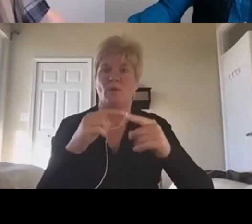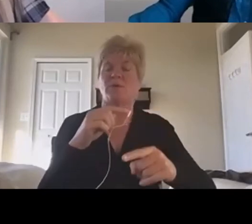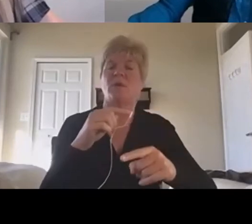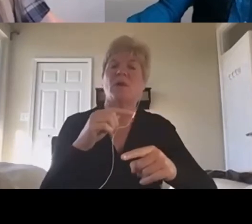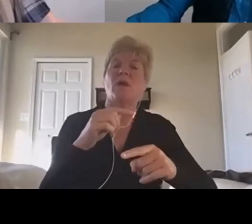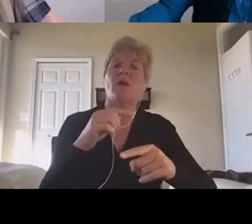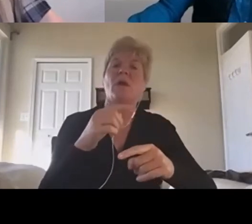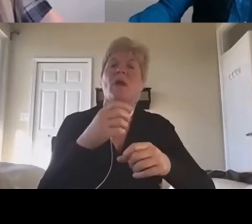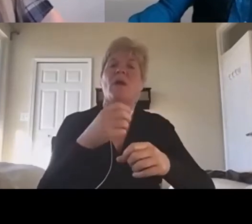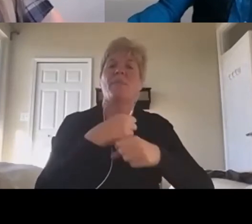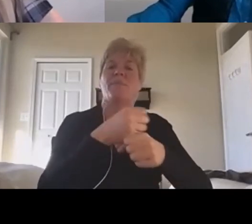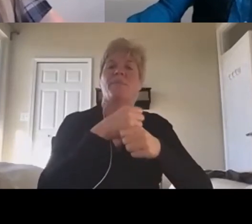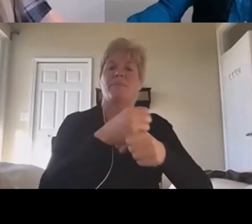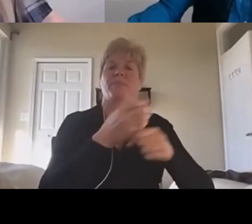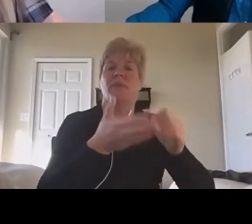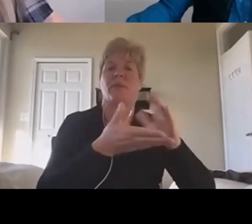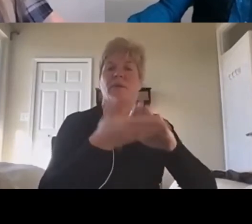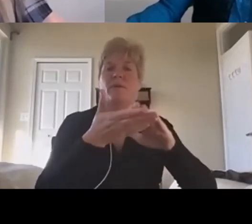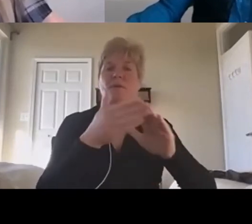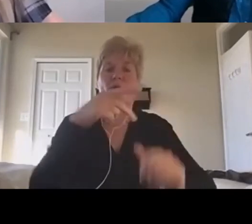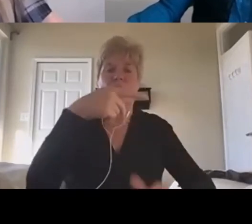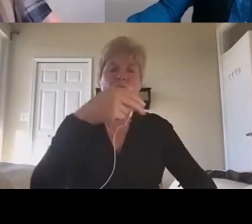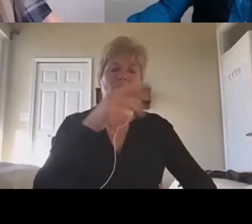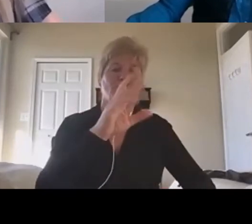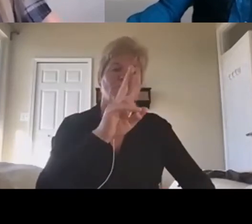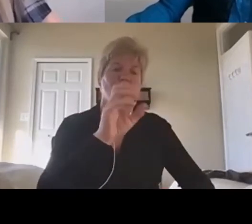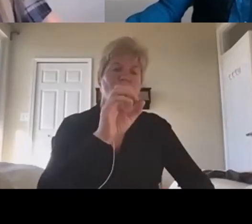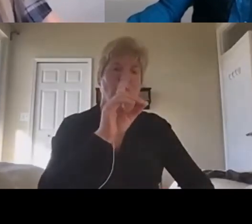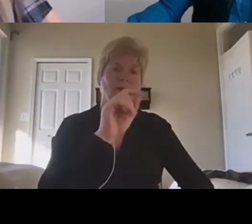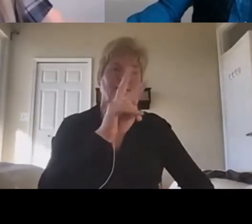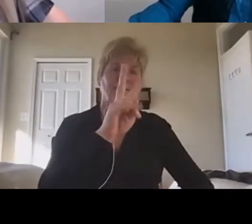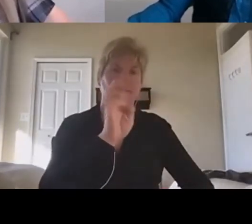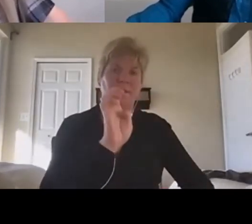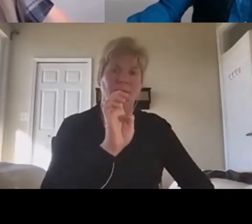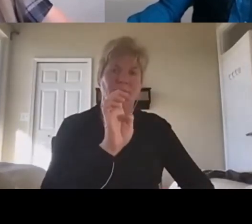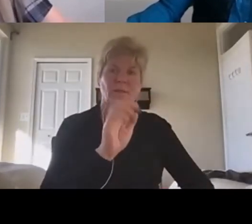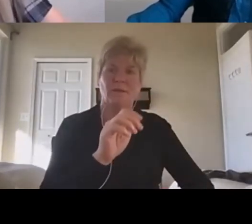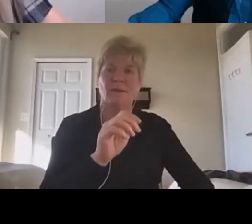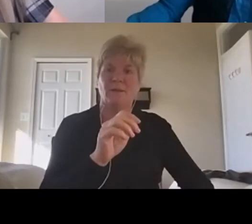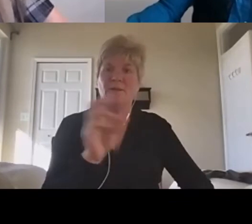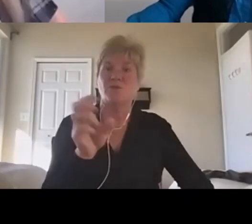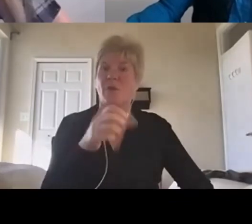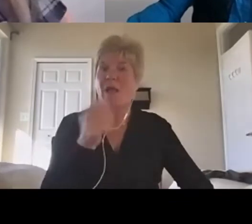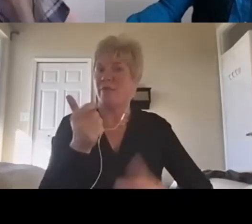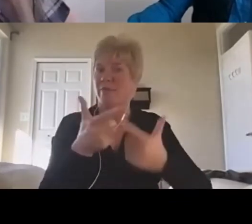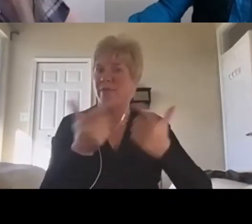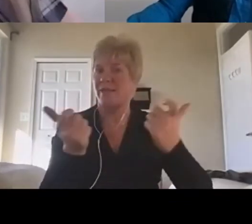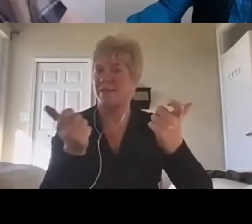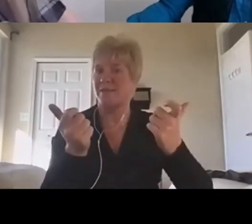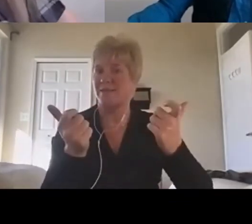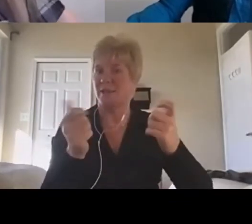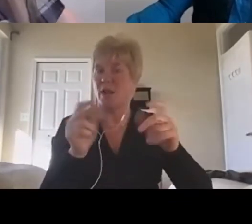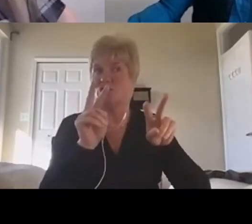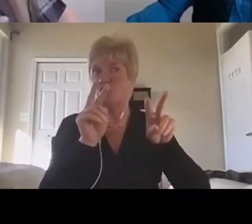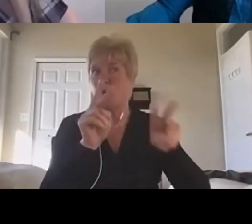aspect. Is there other ways that I should be looking out for my job? That's my part.